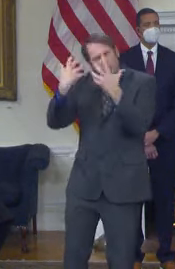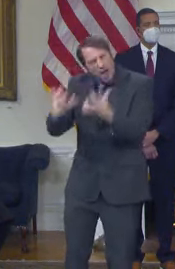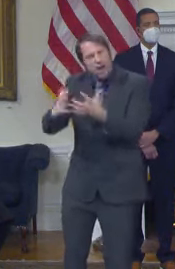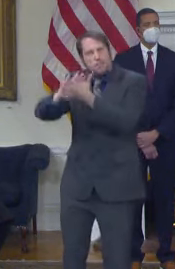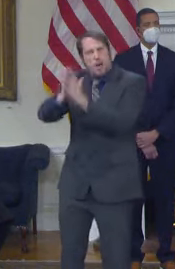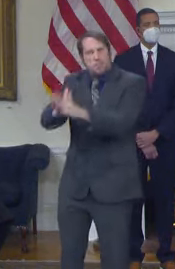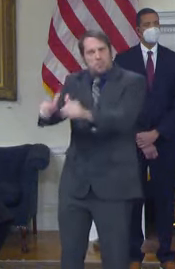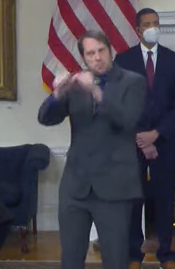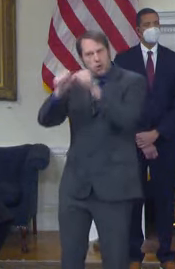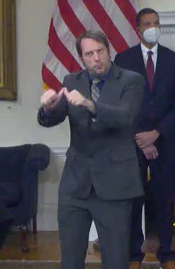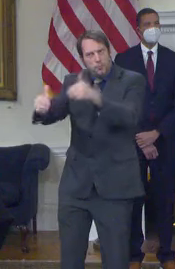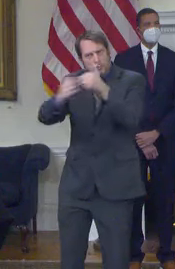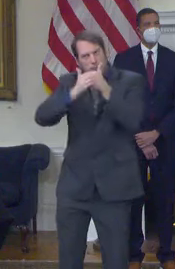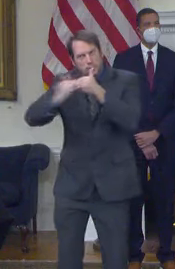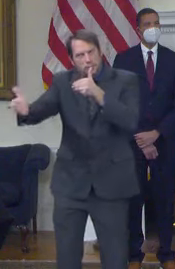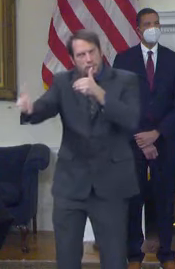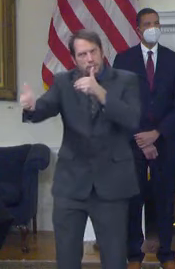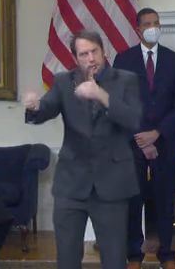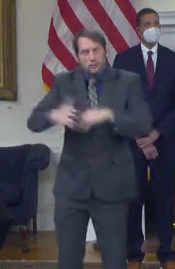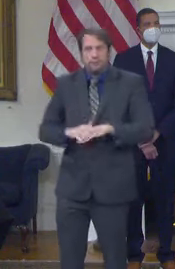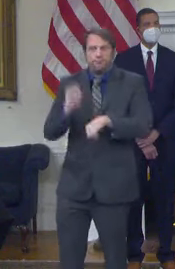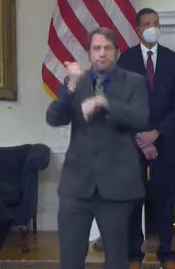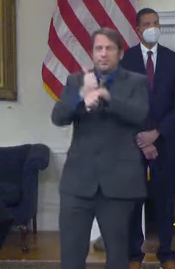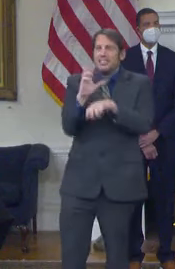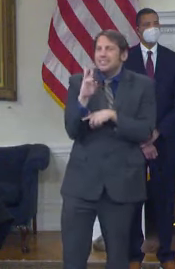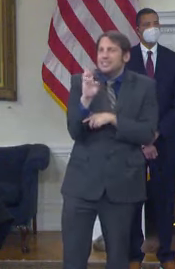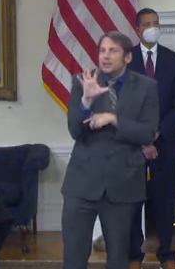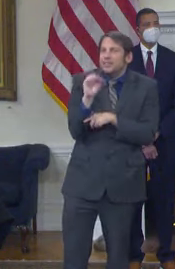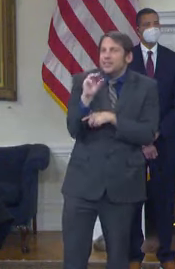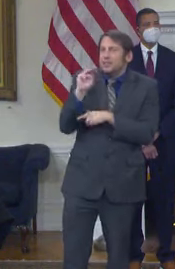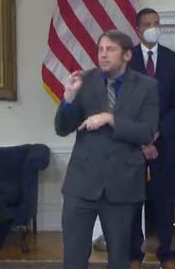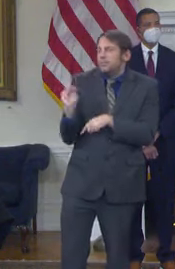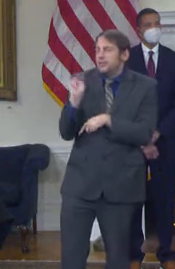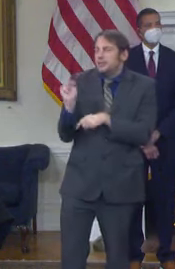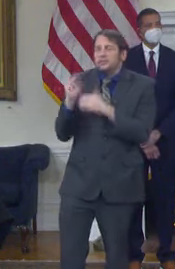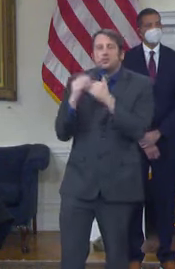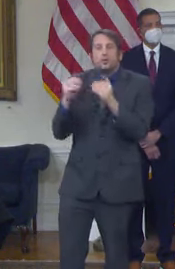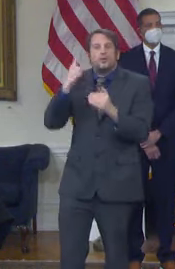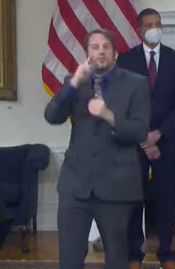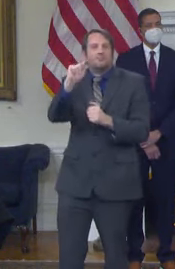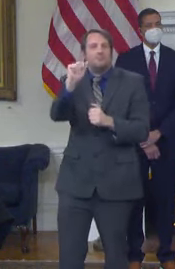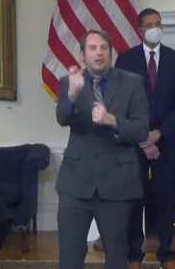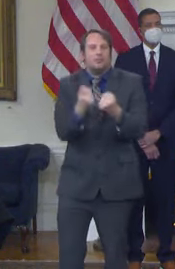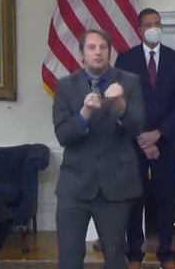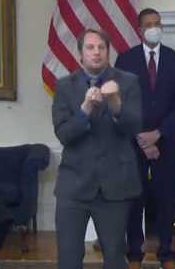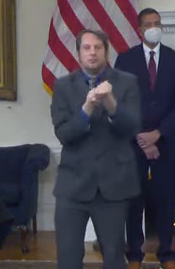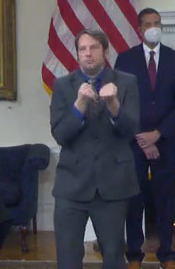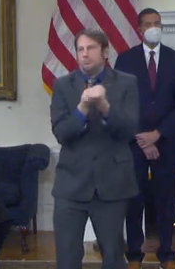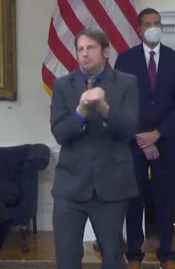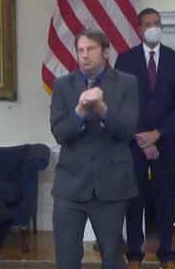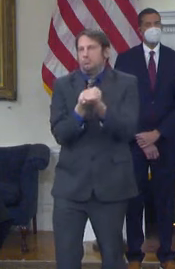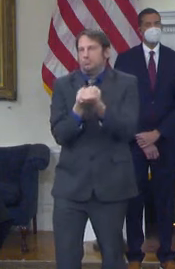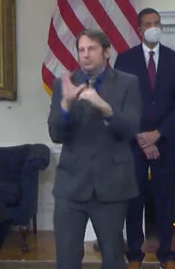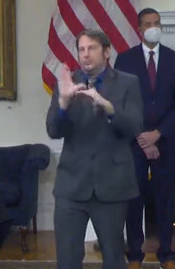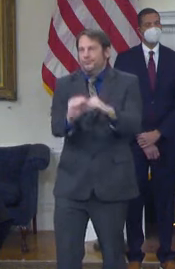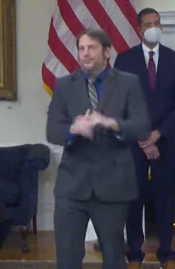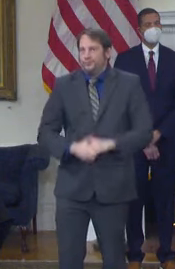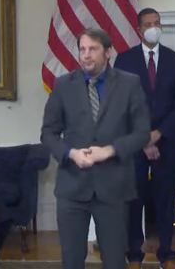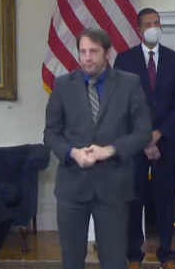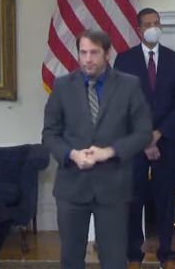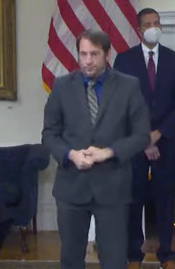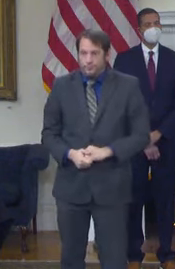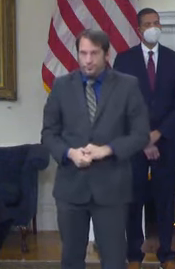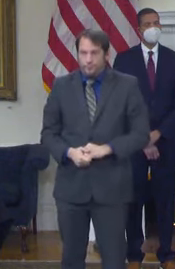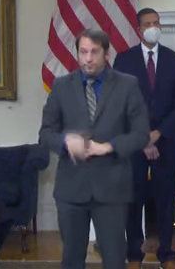in tax relief. This was one of the most successful provisions of the relief act. It was